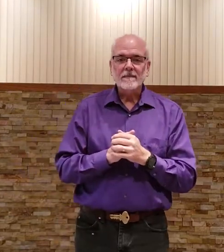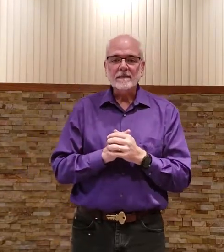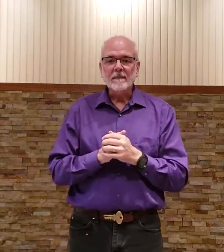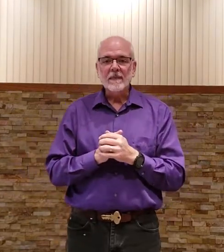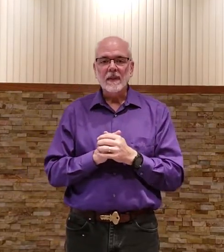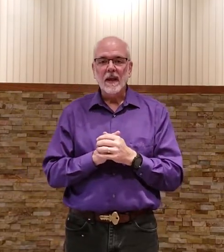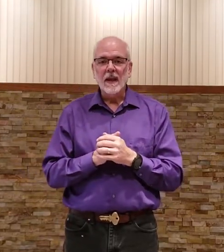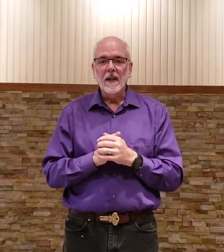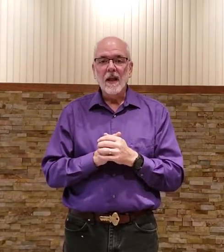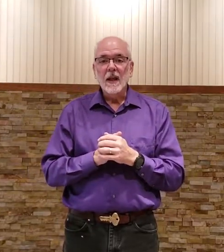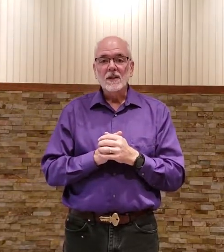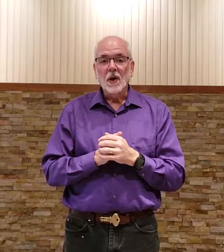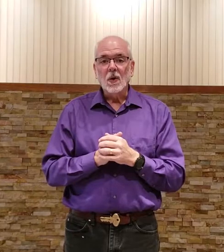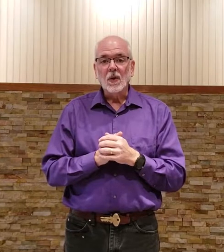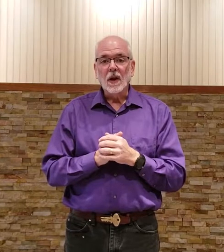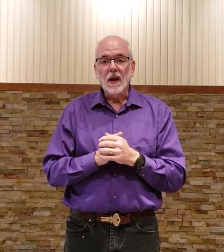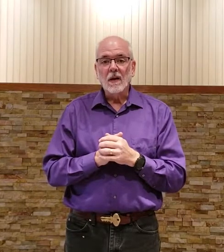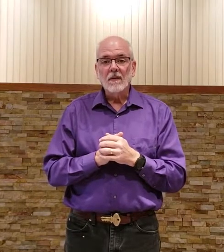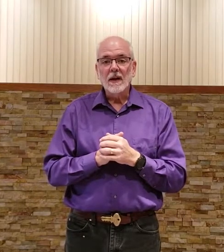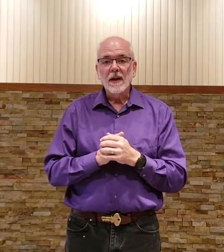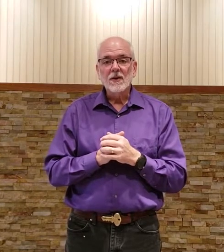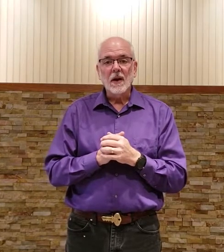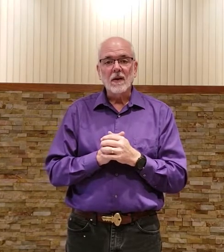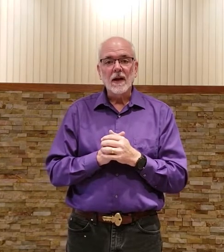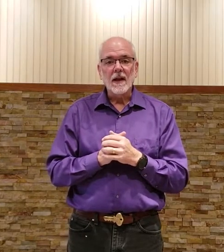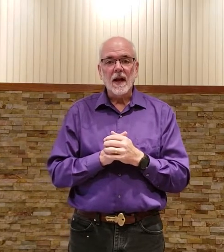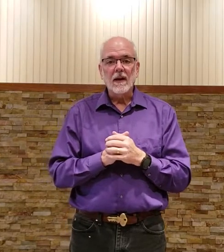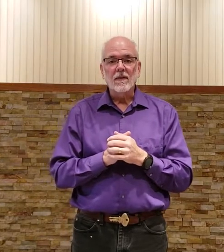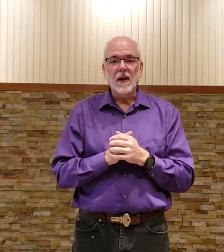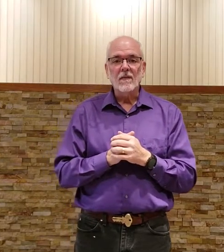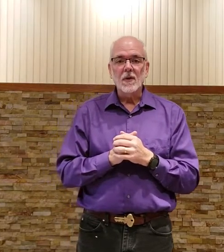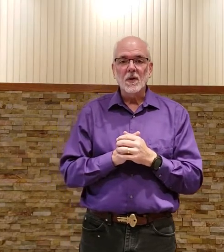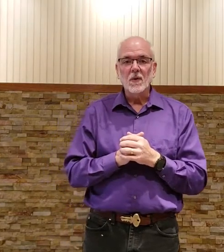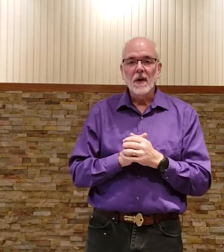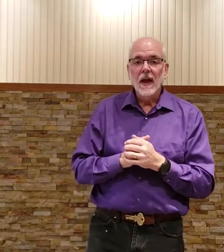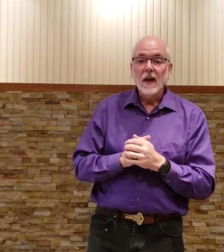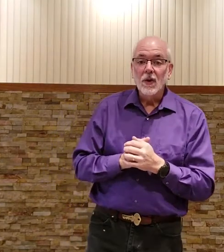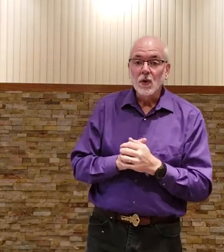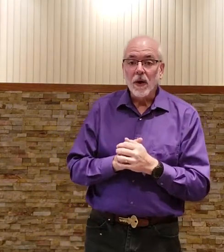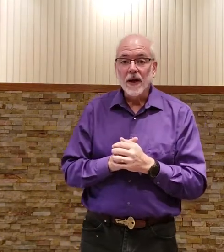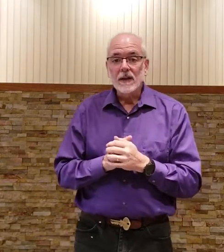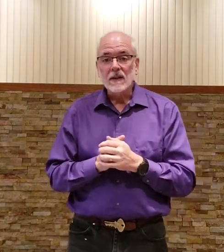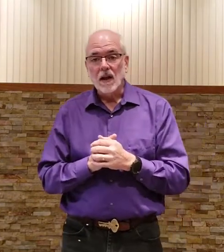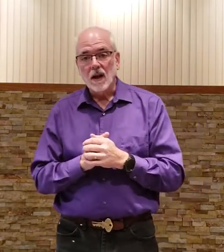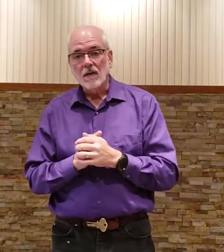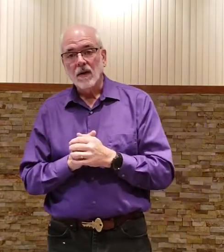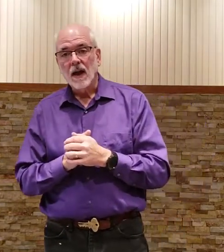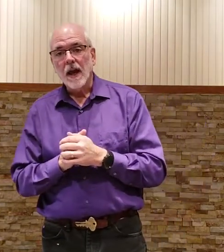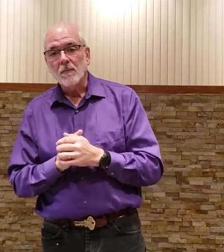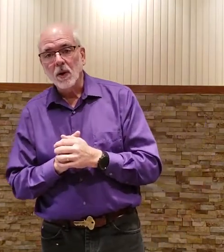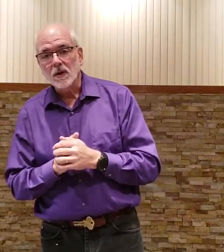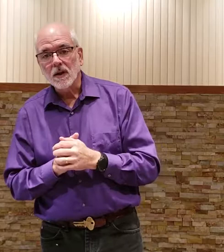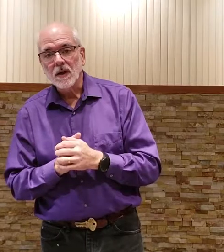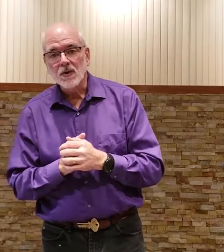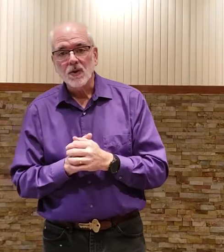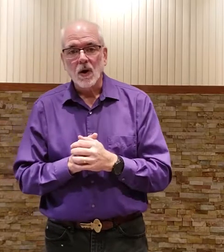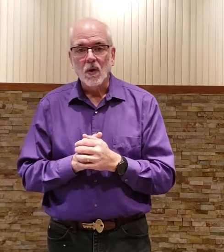okay so love each other as i have loved you the greatest love a person can show